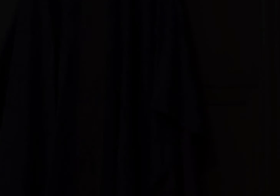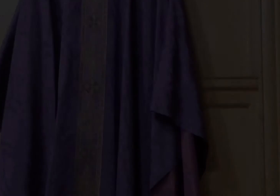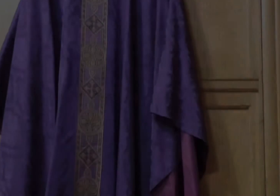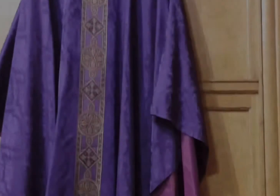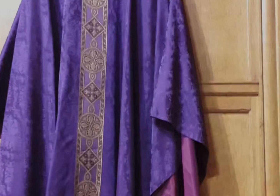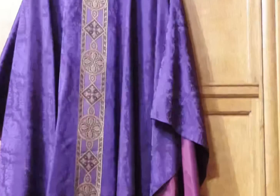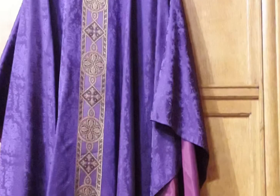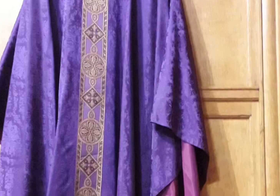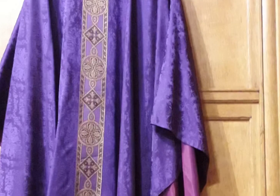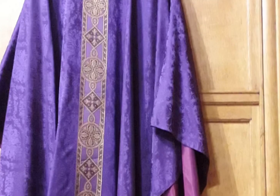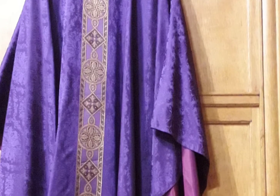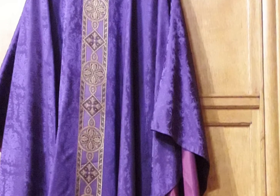purple